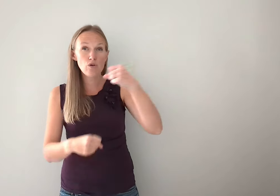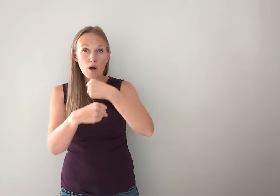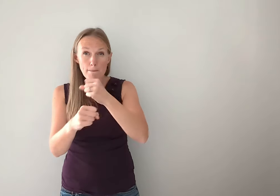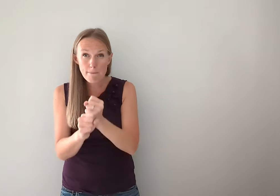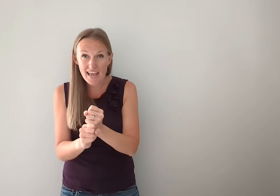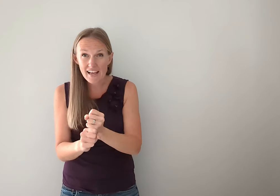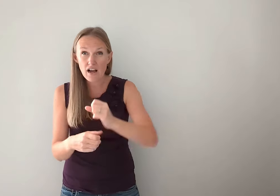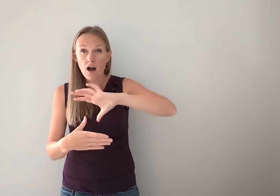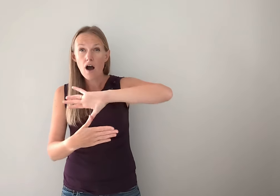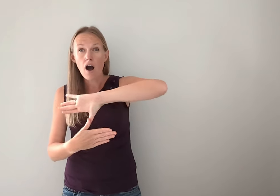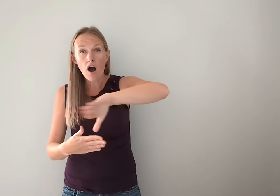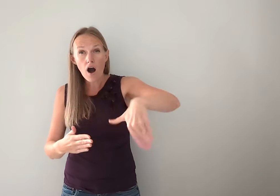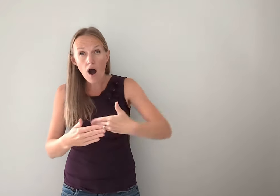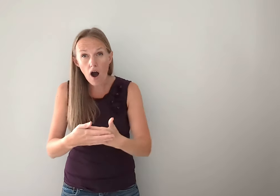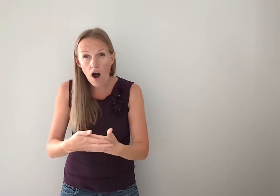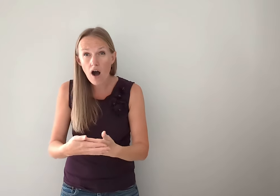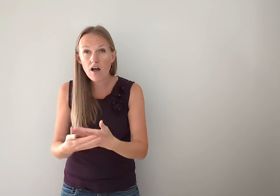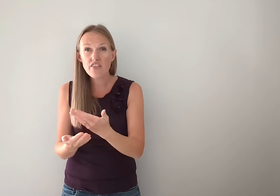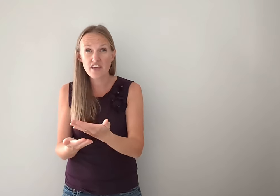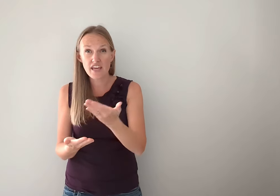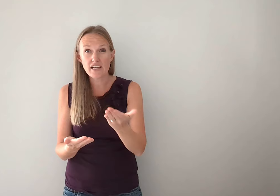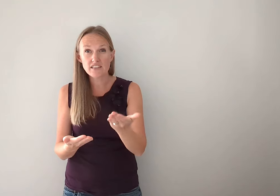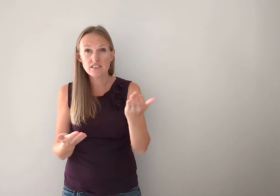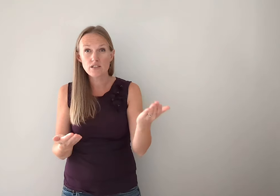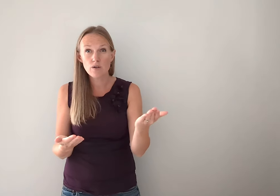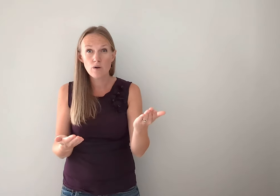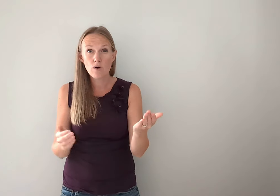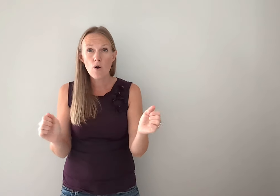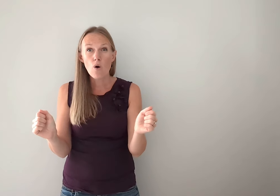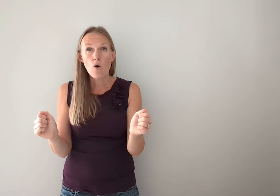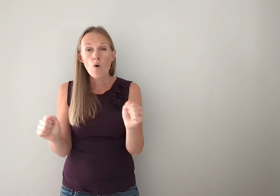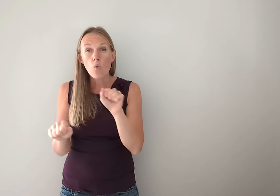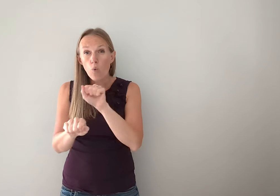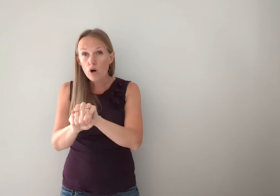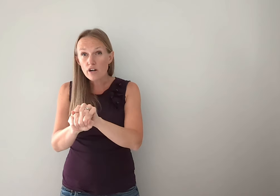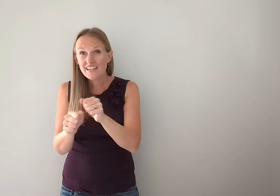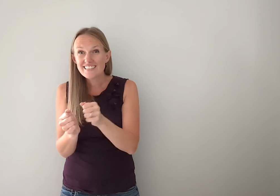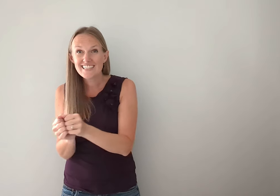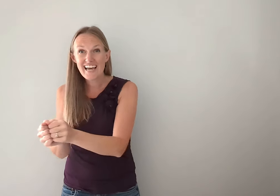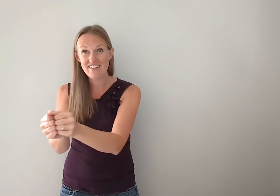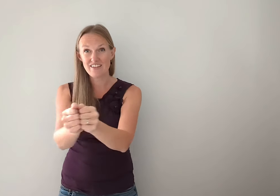make all things work together.